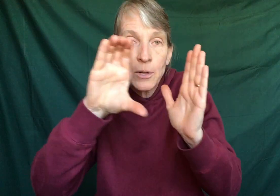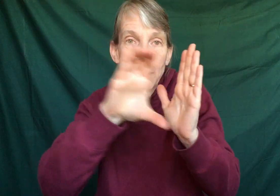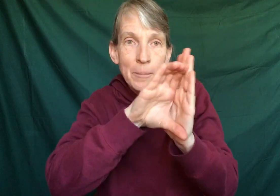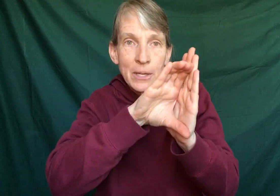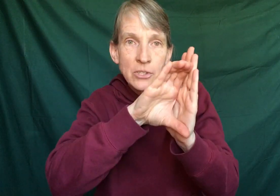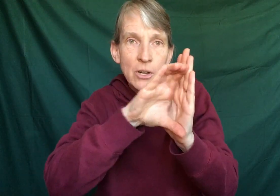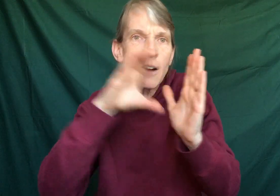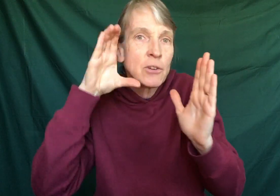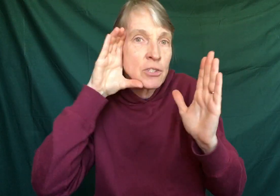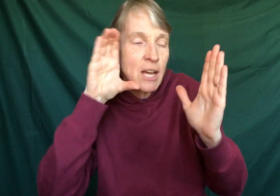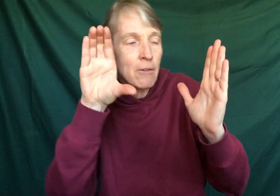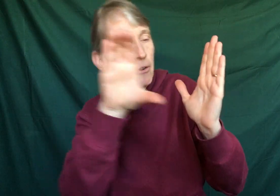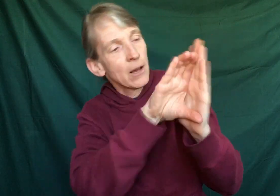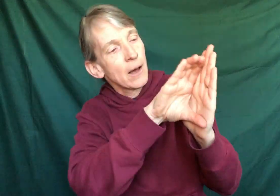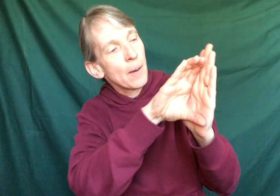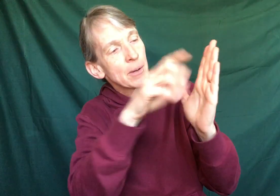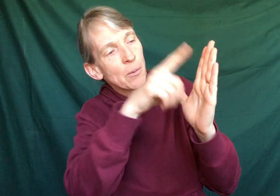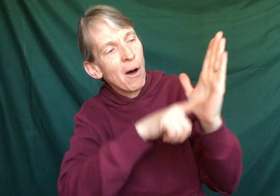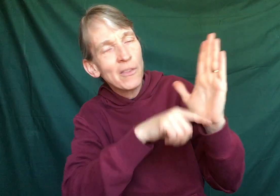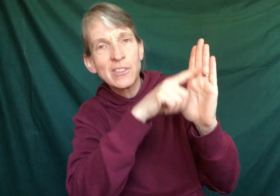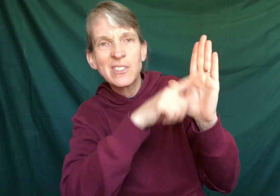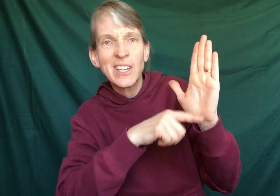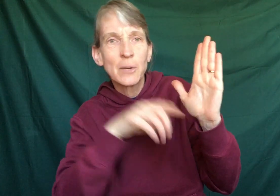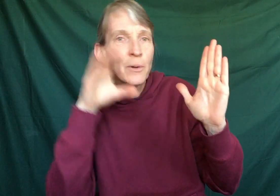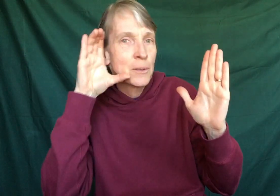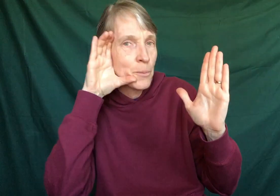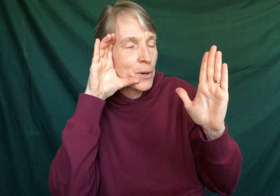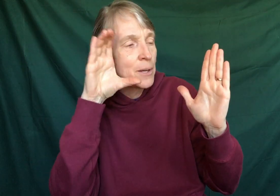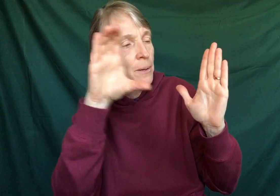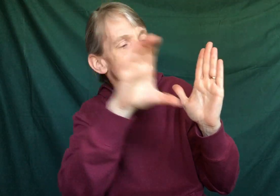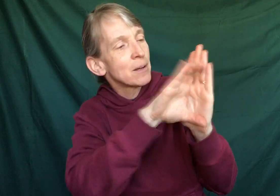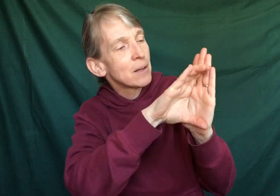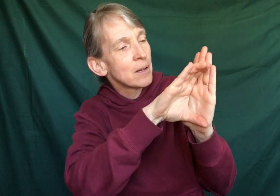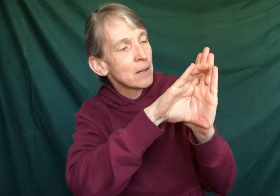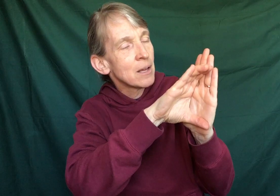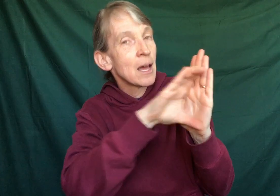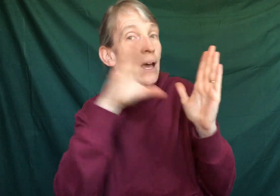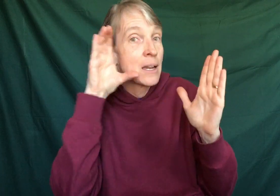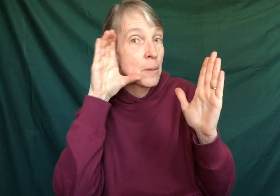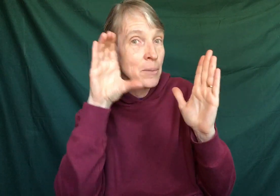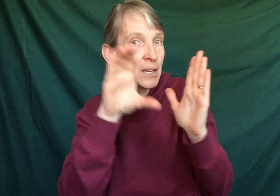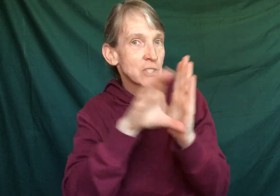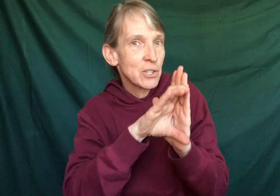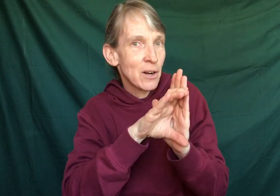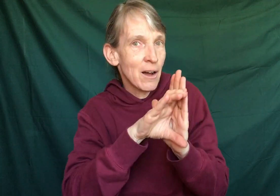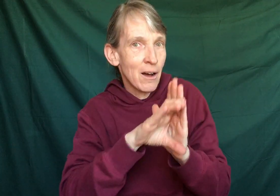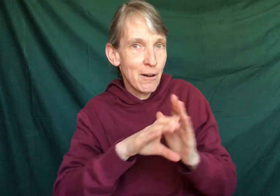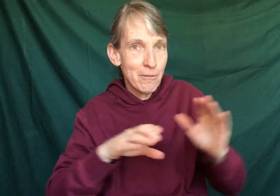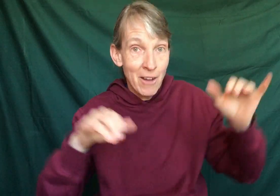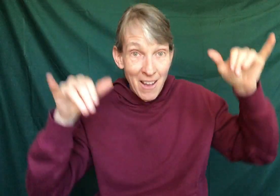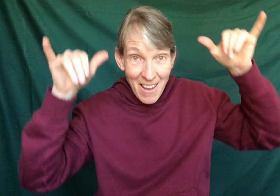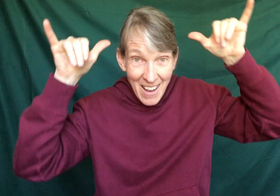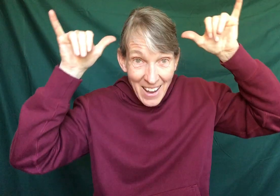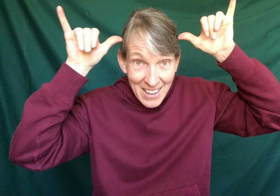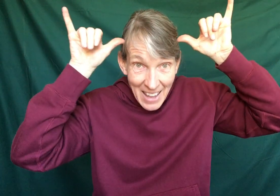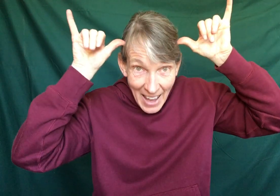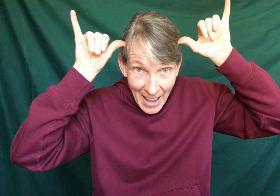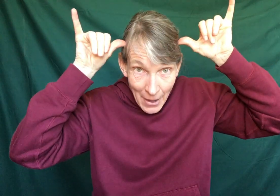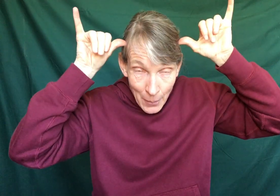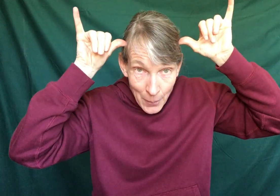putting a picture of yourself up on a wall. This is like your bulletin board. And a picture of a cow,